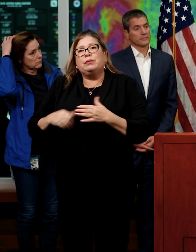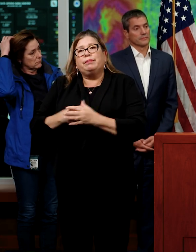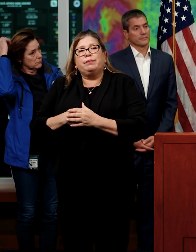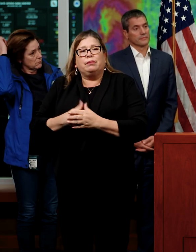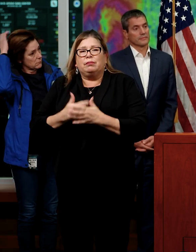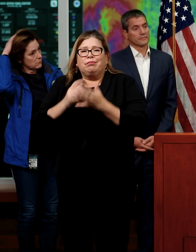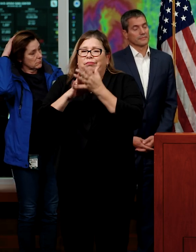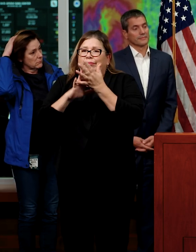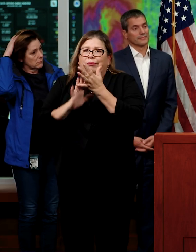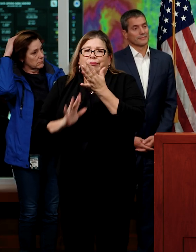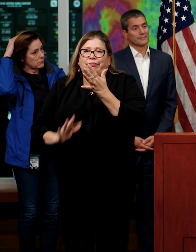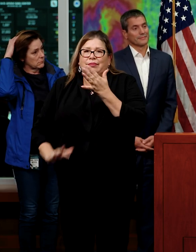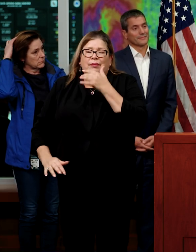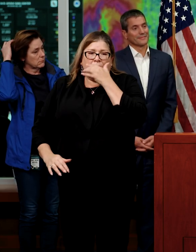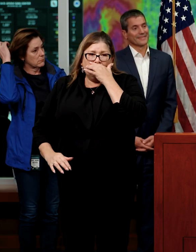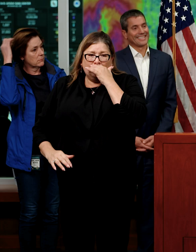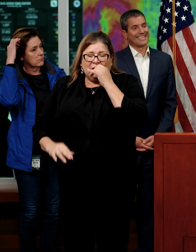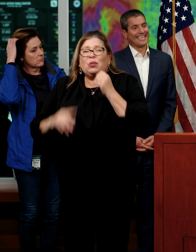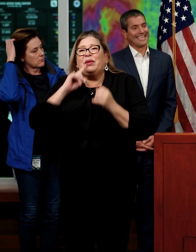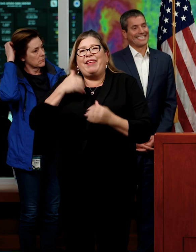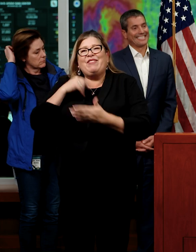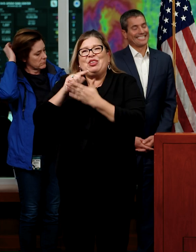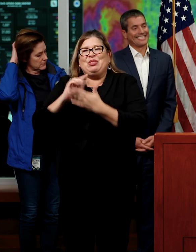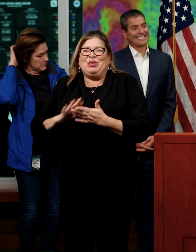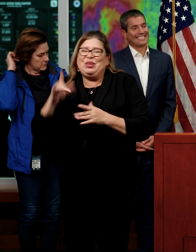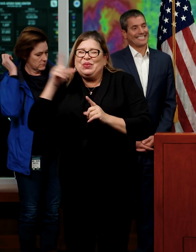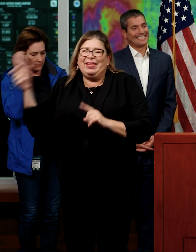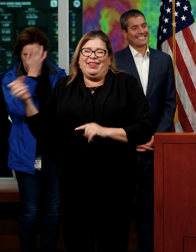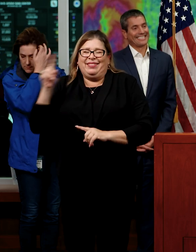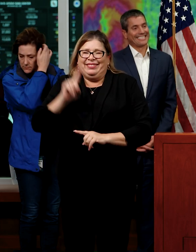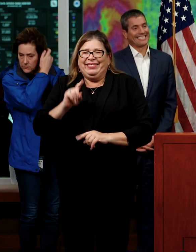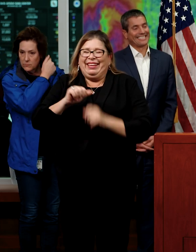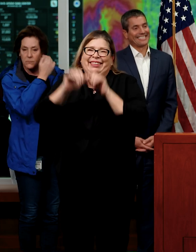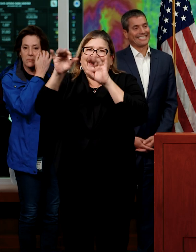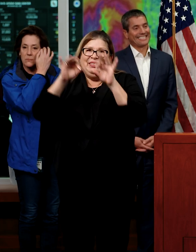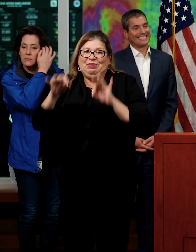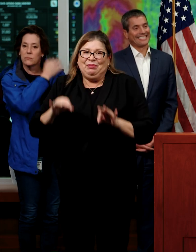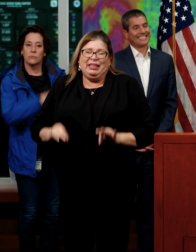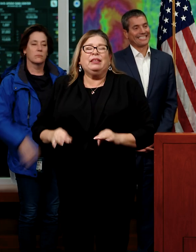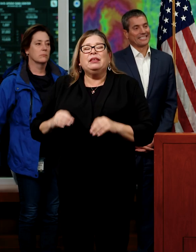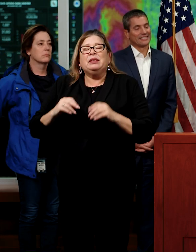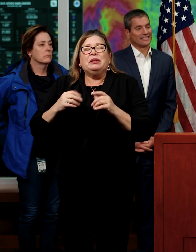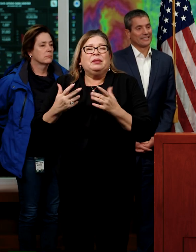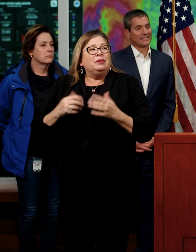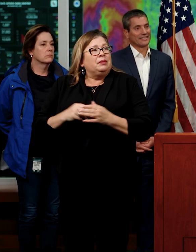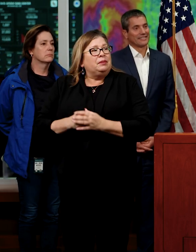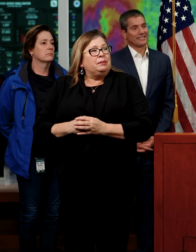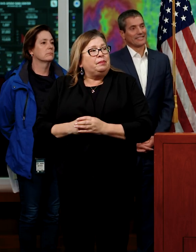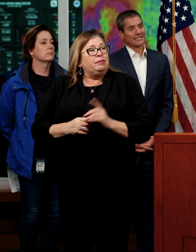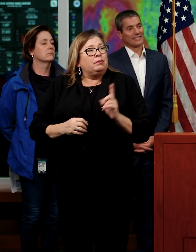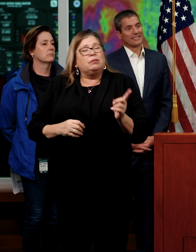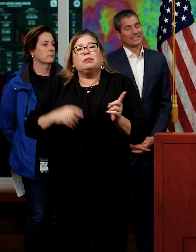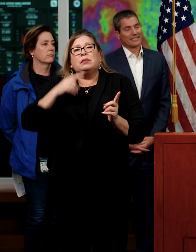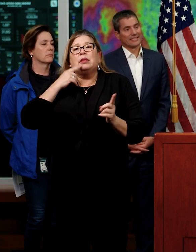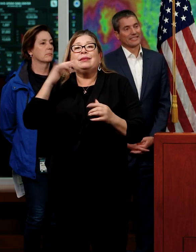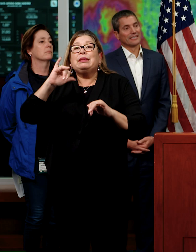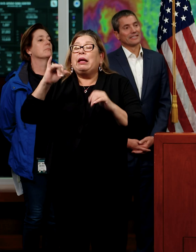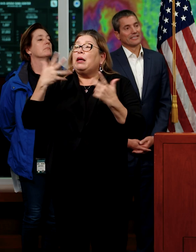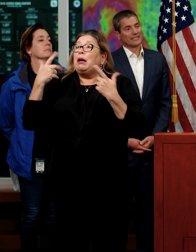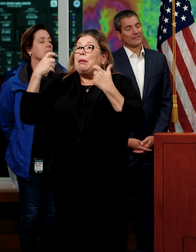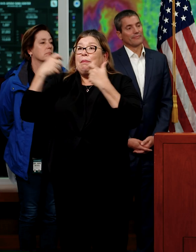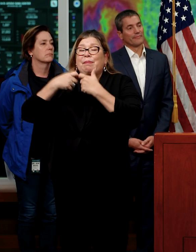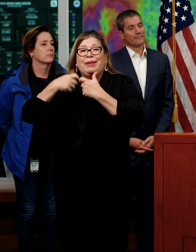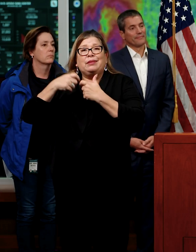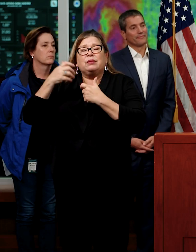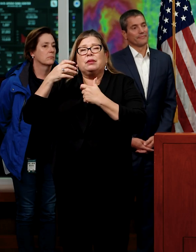Gosh, I should have my attorney come up here and specifically tell you all of the things. That's okay. Yeah, power crews,